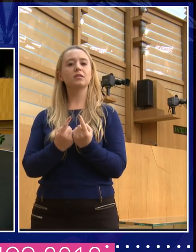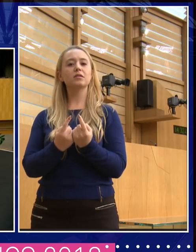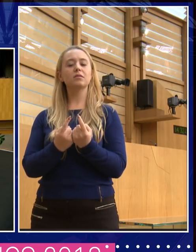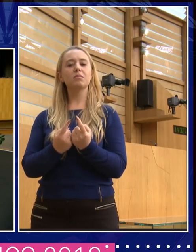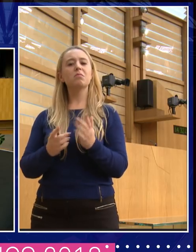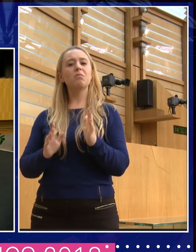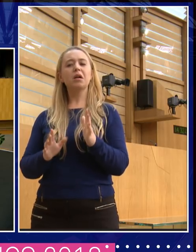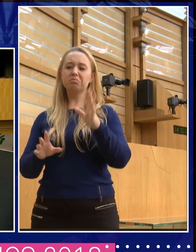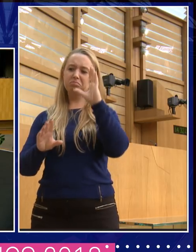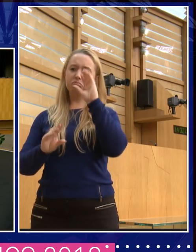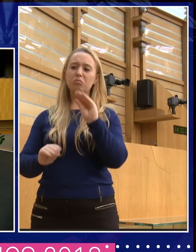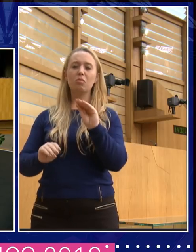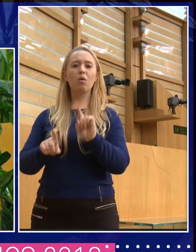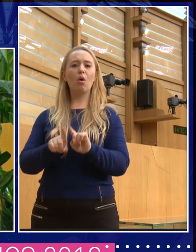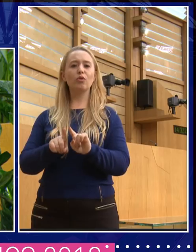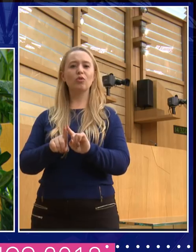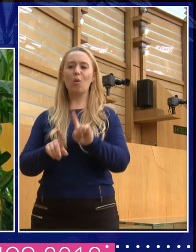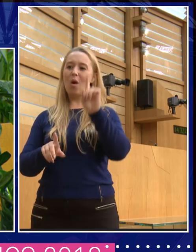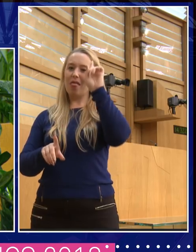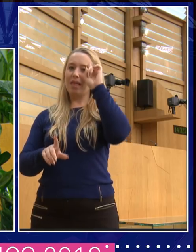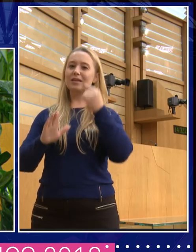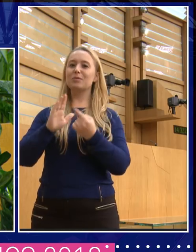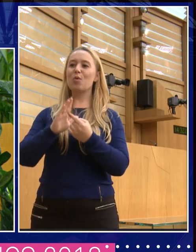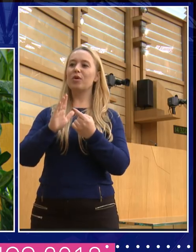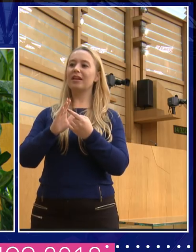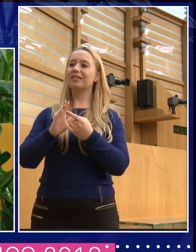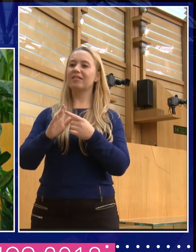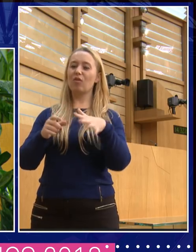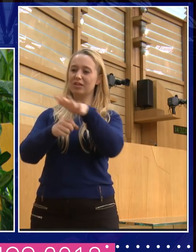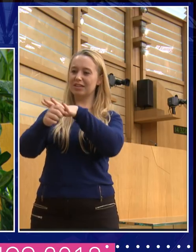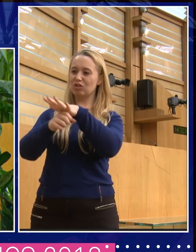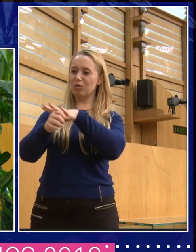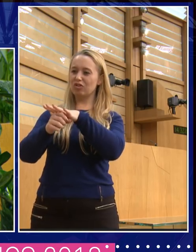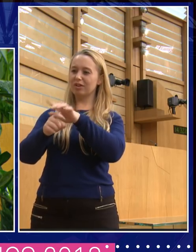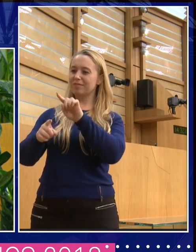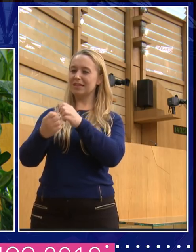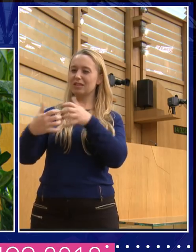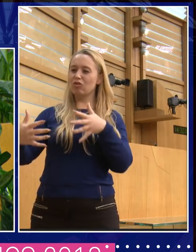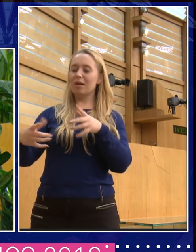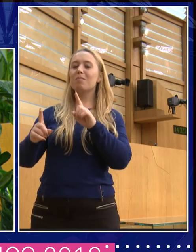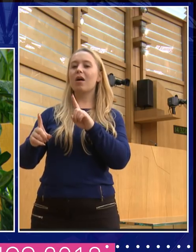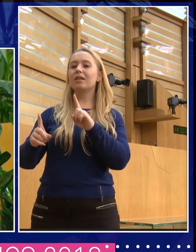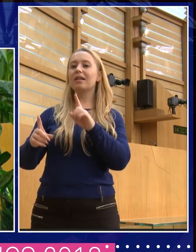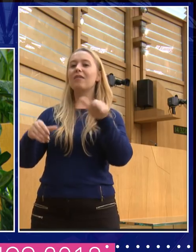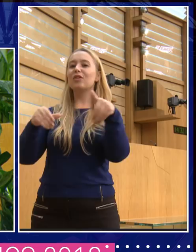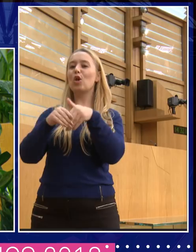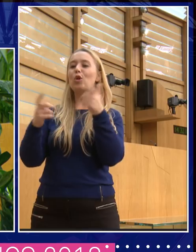you know, sometimes it's a good idea to have a laugh at it. And I think there are some bits, you know, in terms of the world of